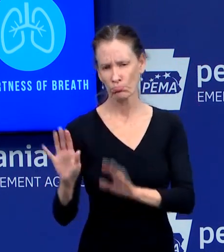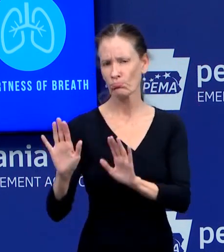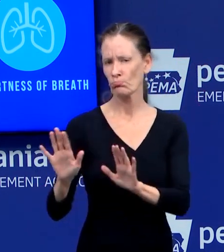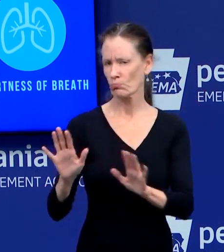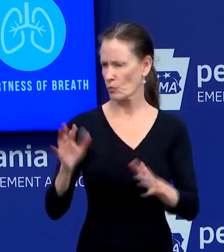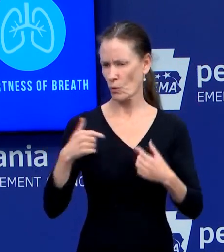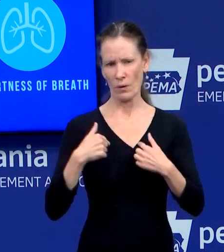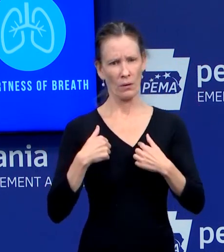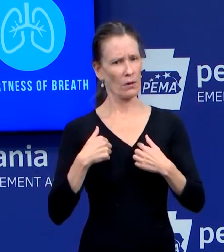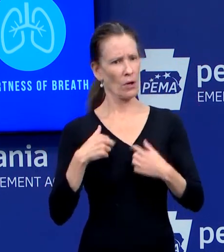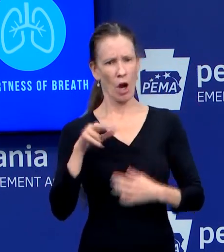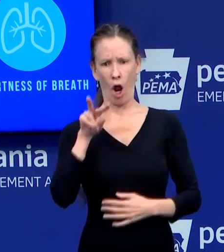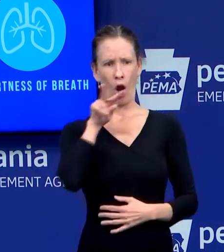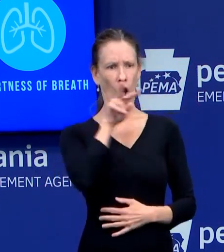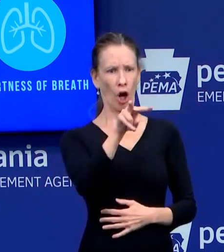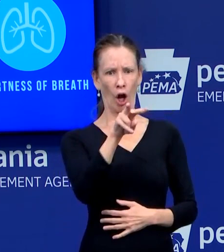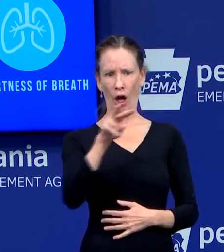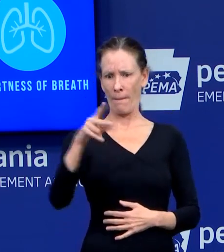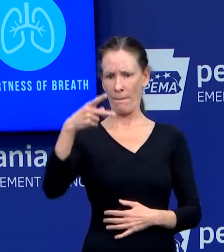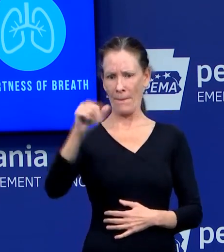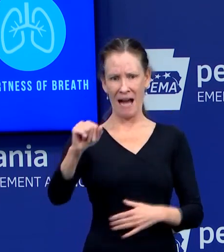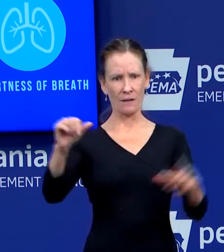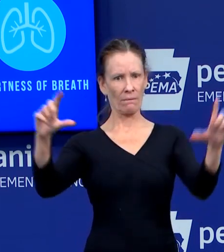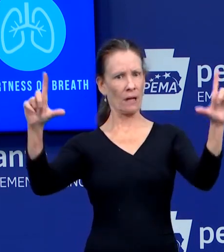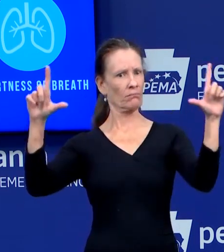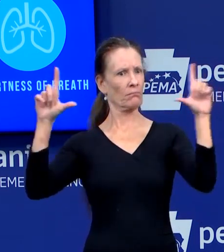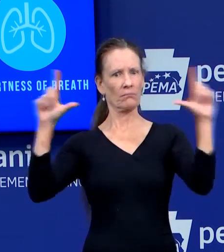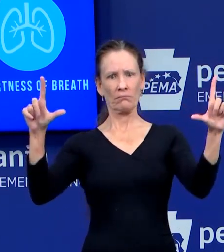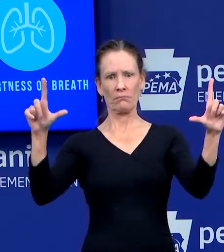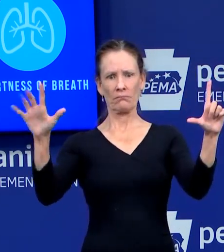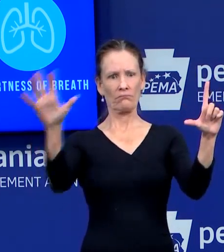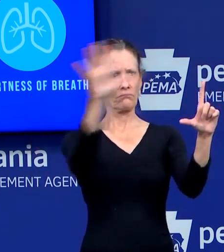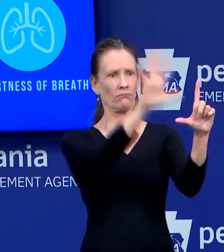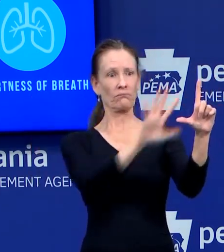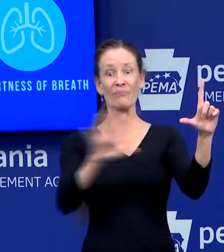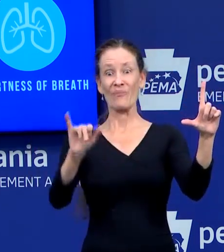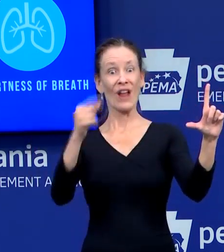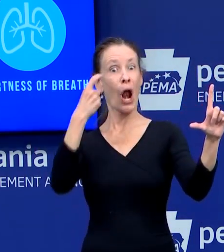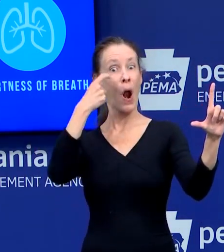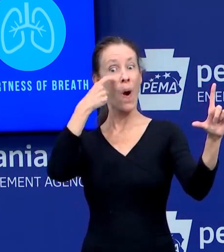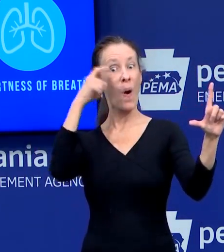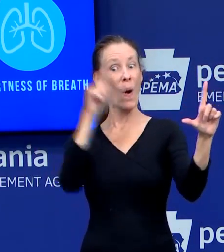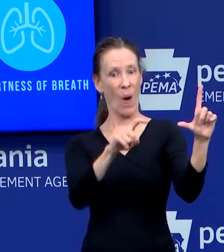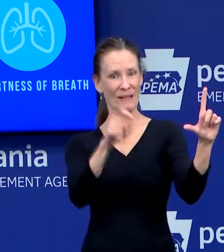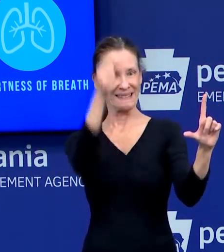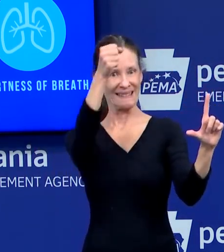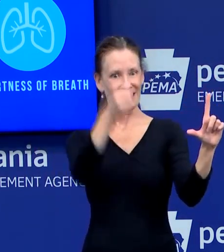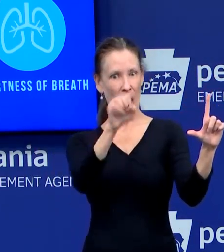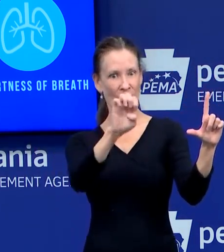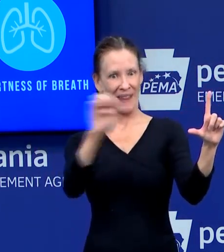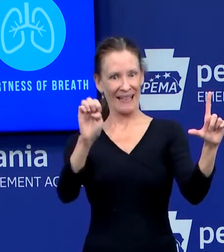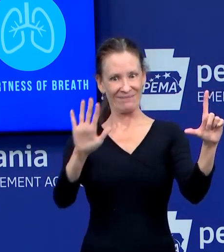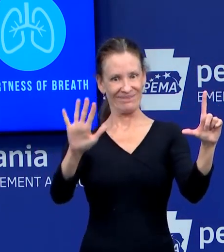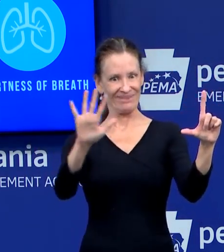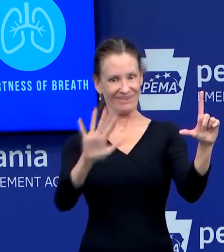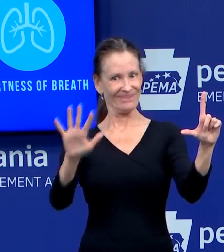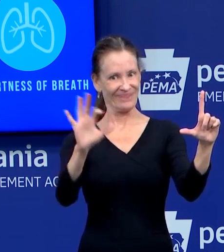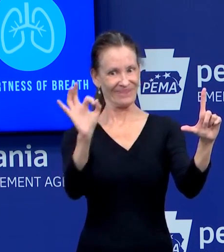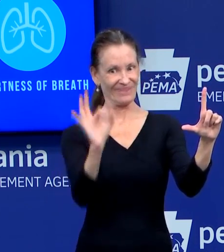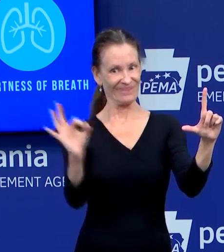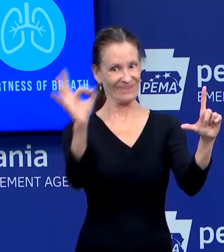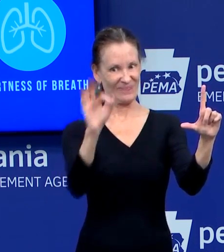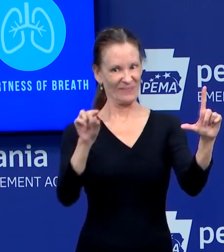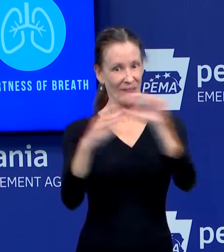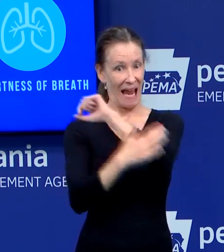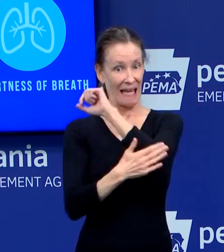very, very closely. But you're correct that, that most of the cases have been in the southeast, although not exclusively in the southeast. And so, uh,